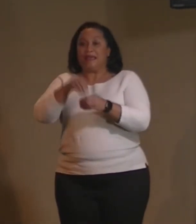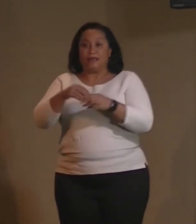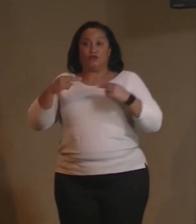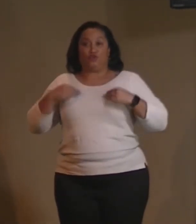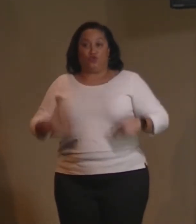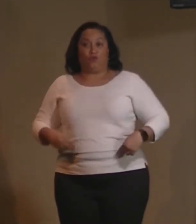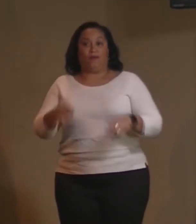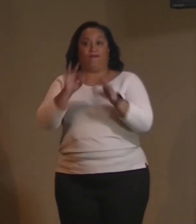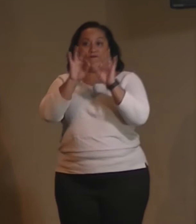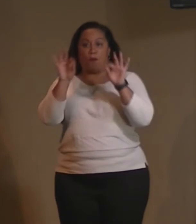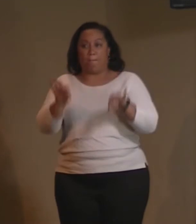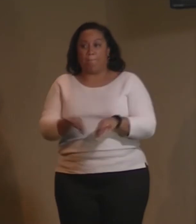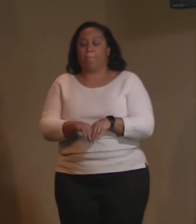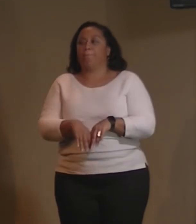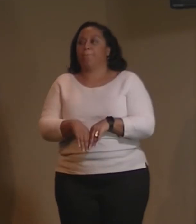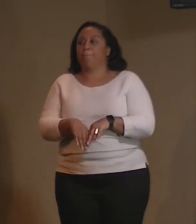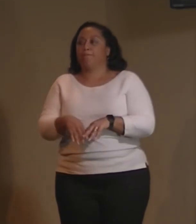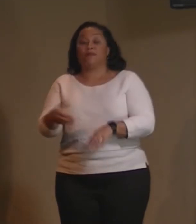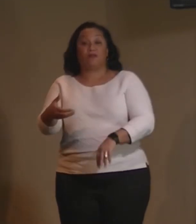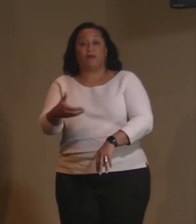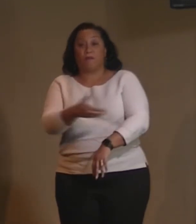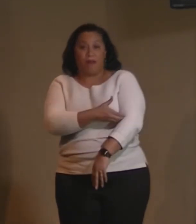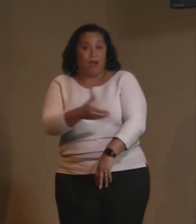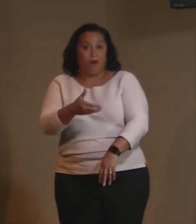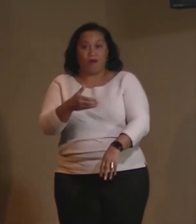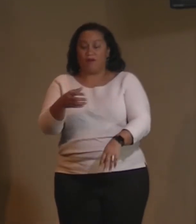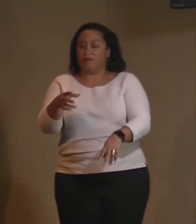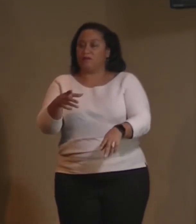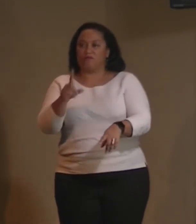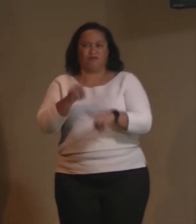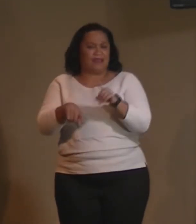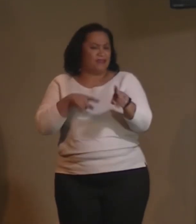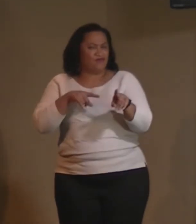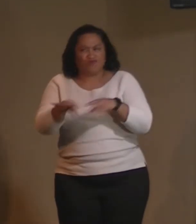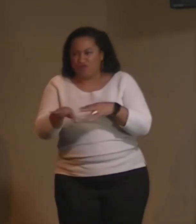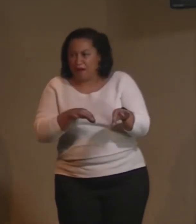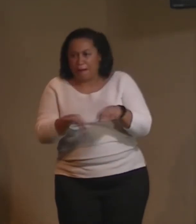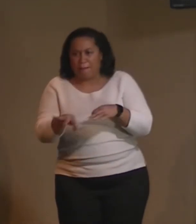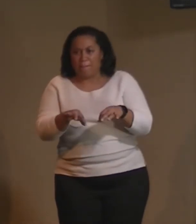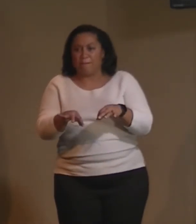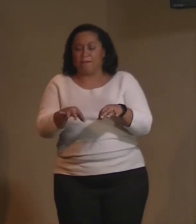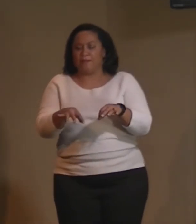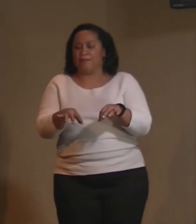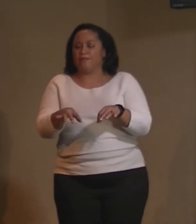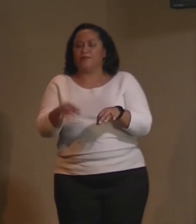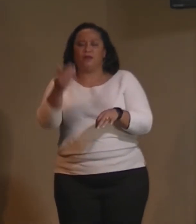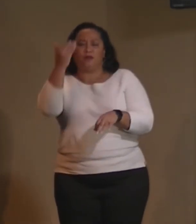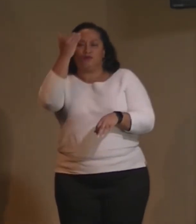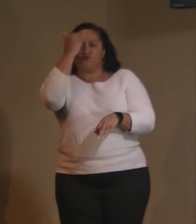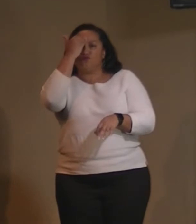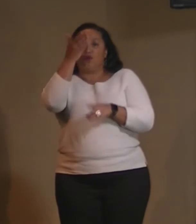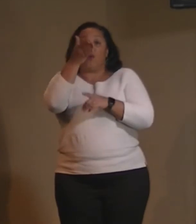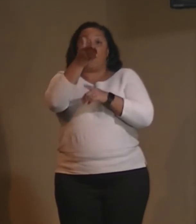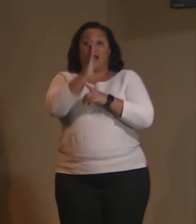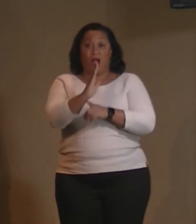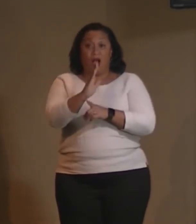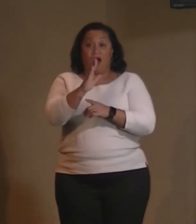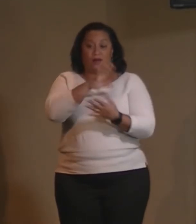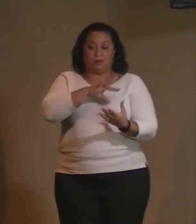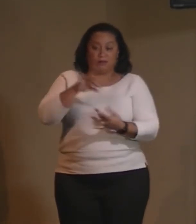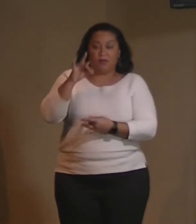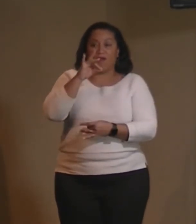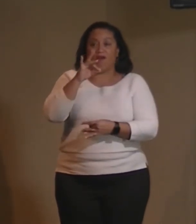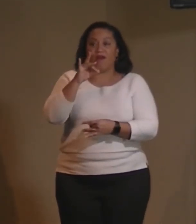an awareness of the indescribable to come to know God spirit as